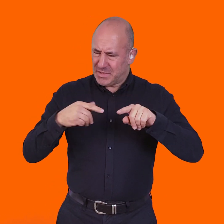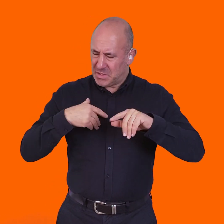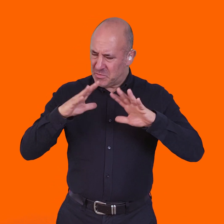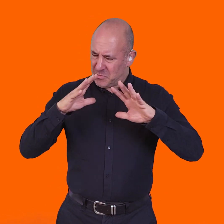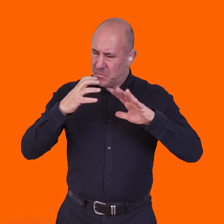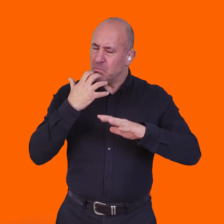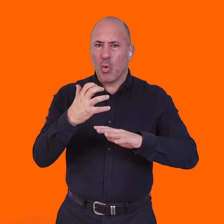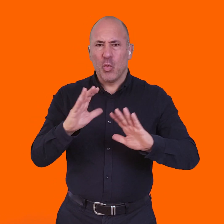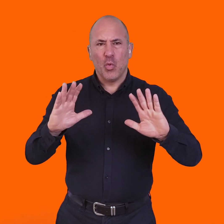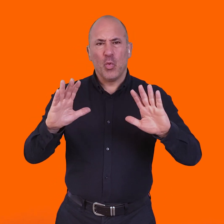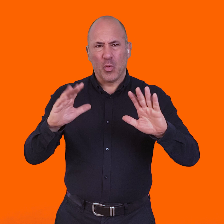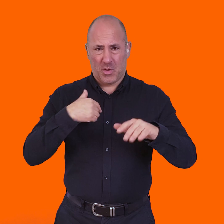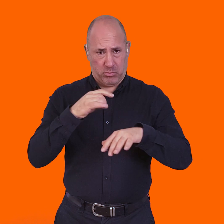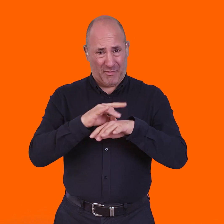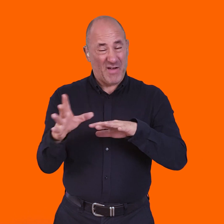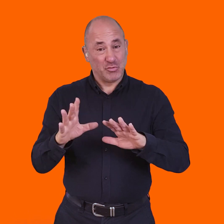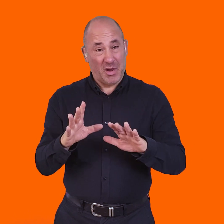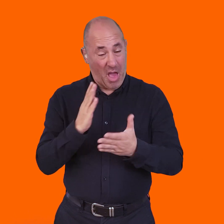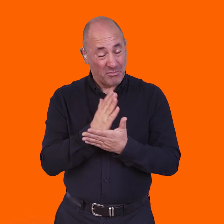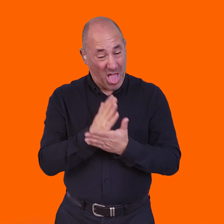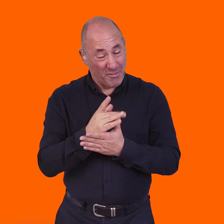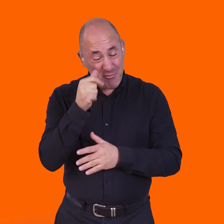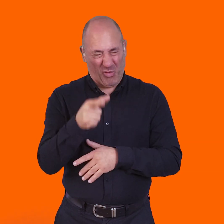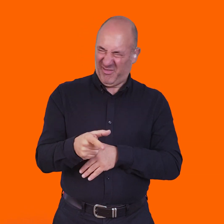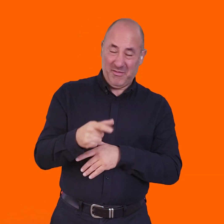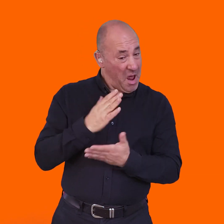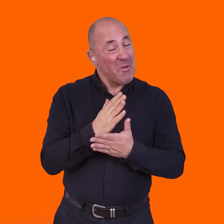And, you I take my music seriously, I'm a professional musician, believe it or not.